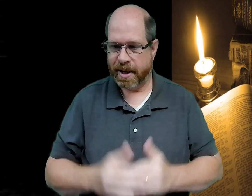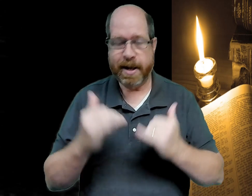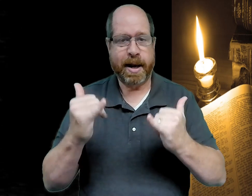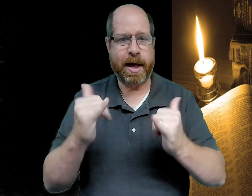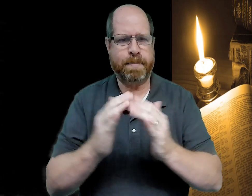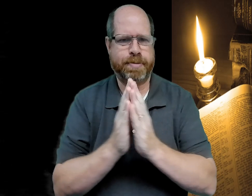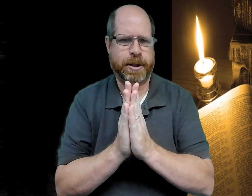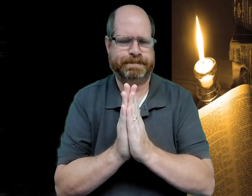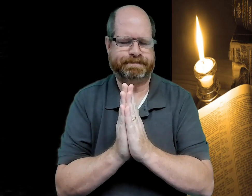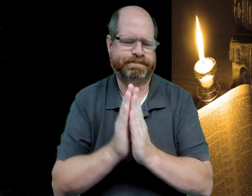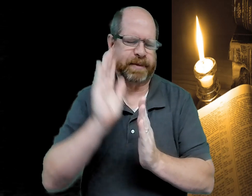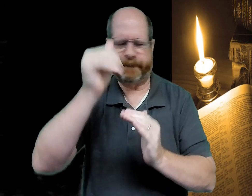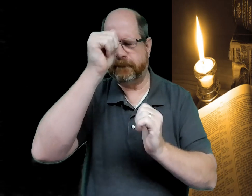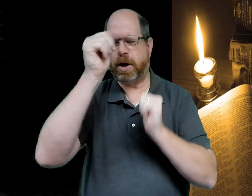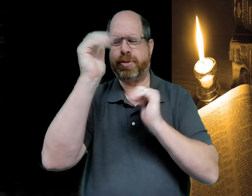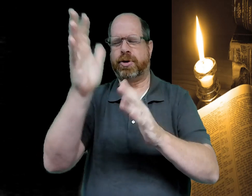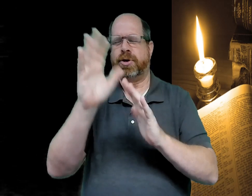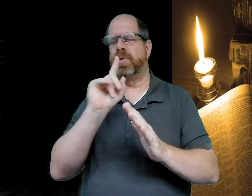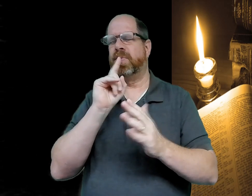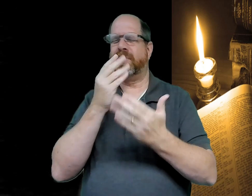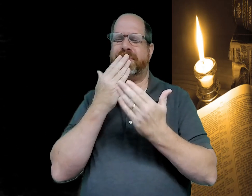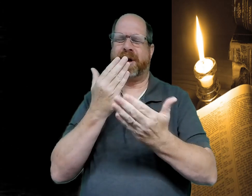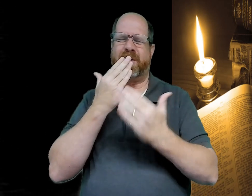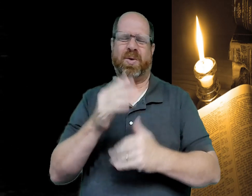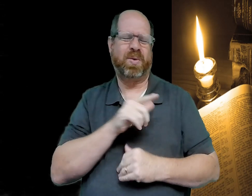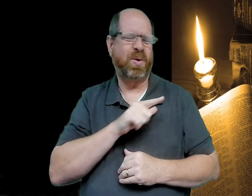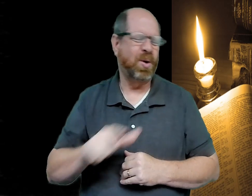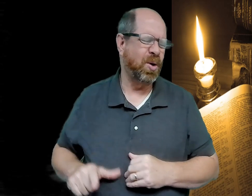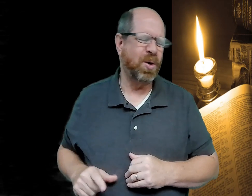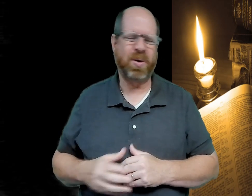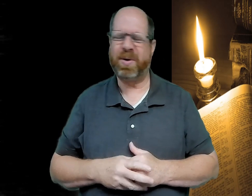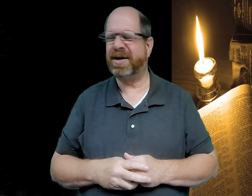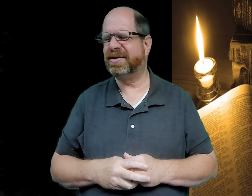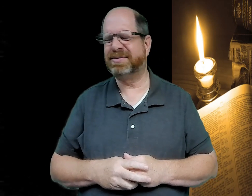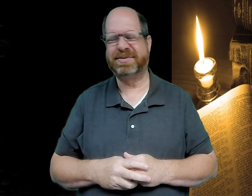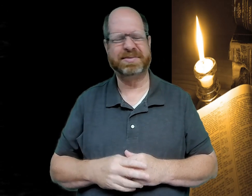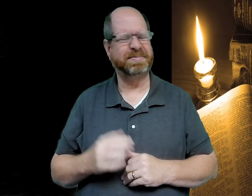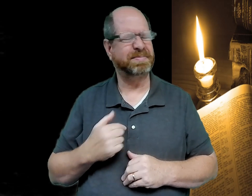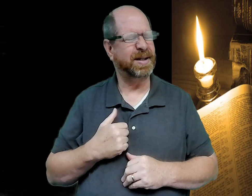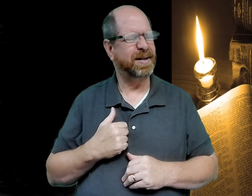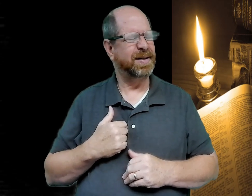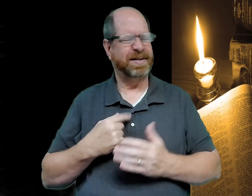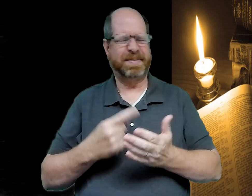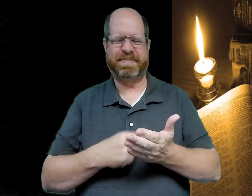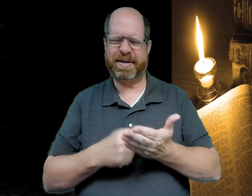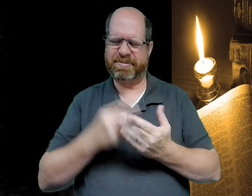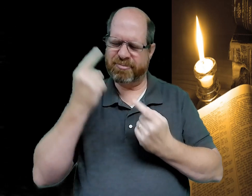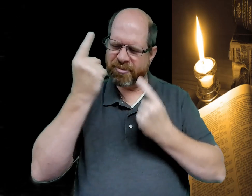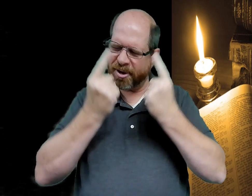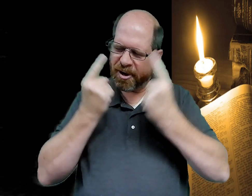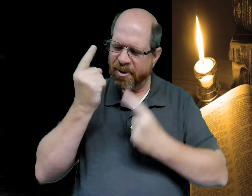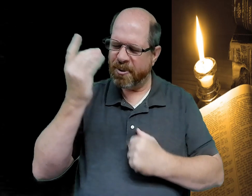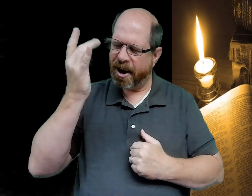right so let's pray heavenly father we really thank you lord sometimes